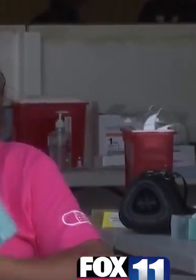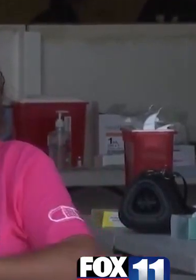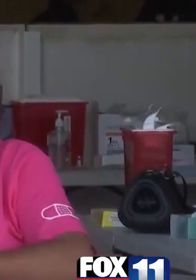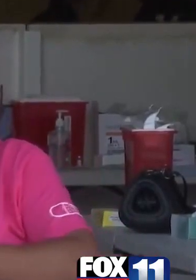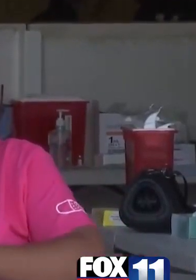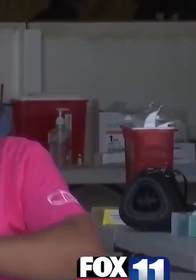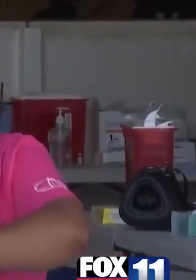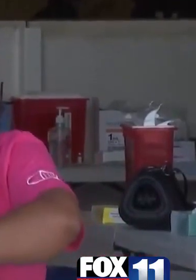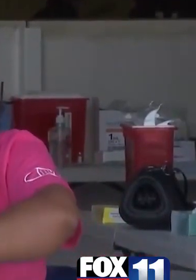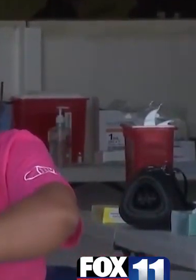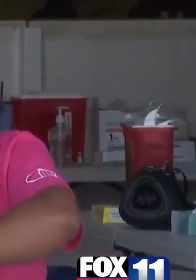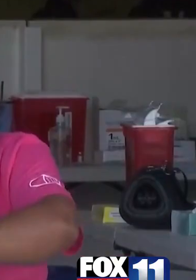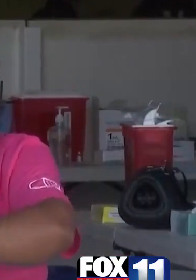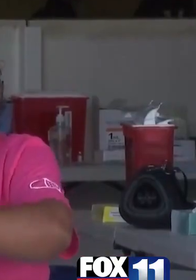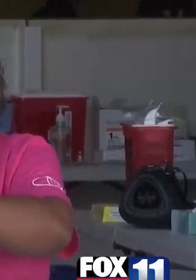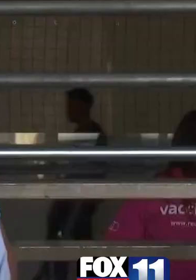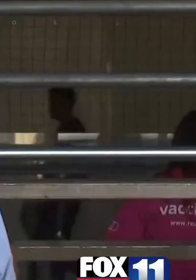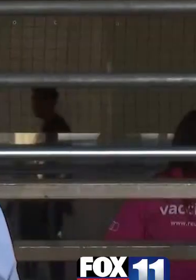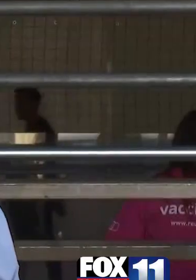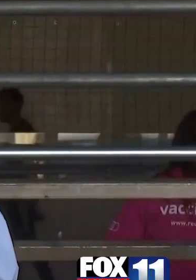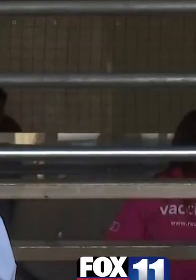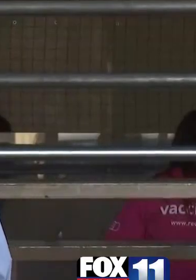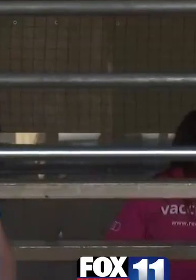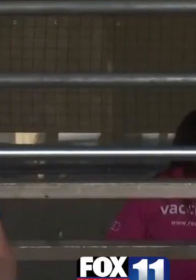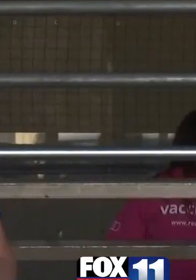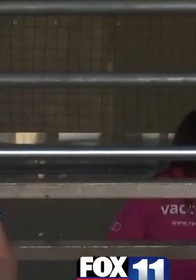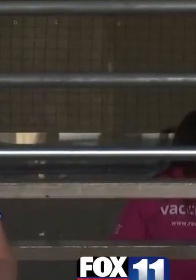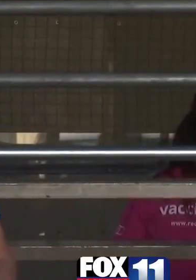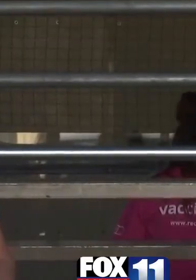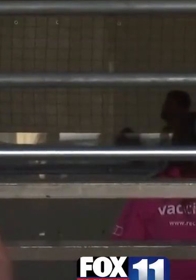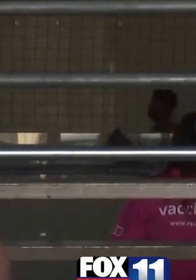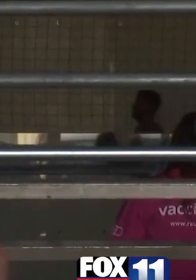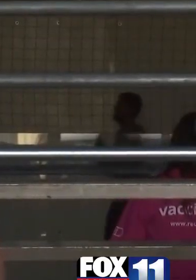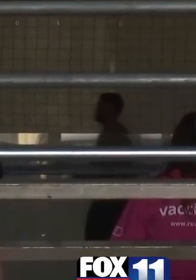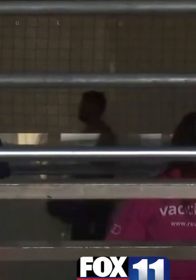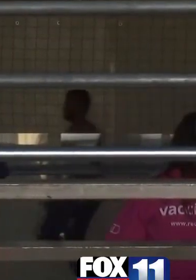midnight. In San Luis Obispo, Karen Cruz-Ordunia, Fox 11 News.